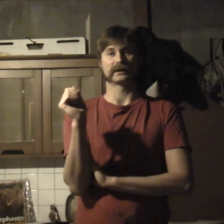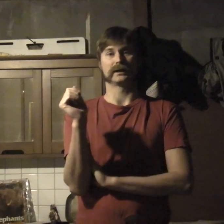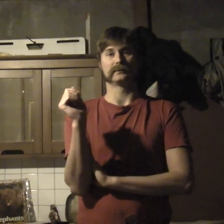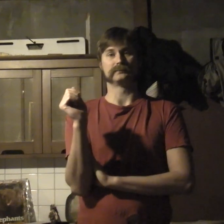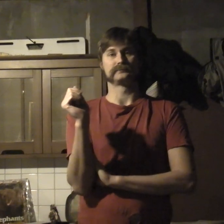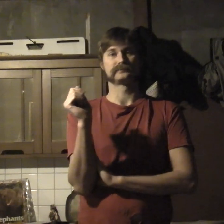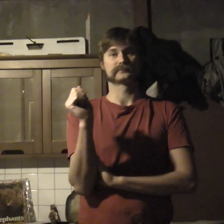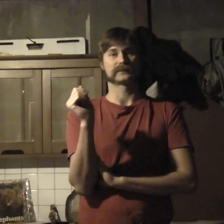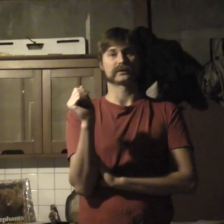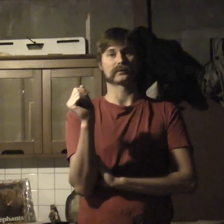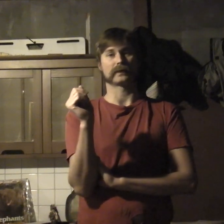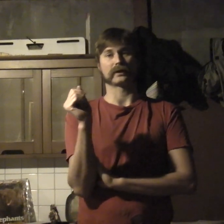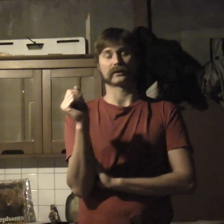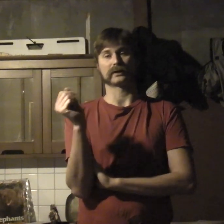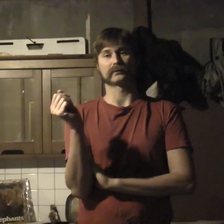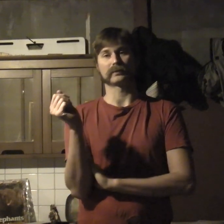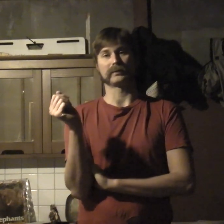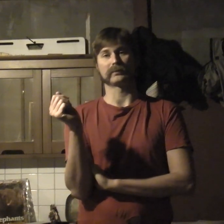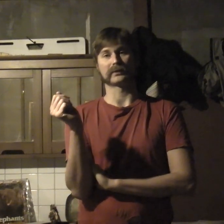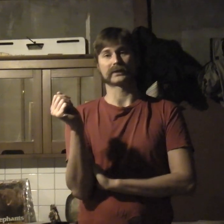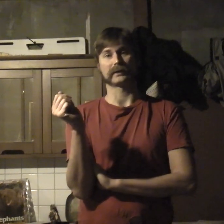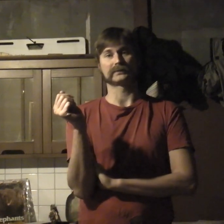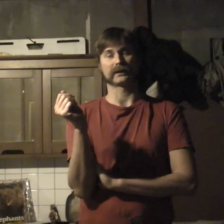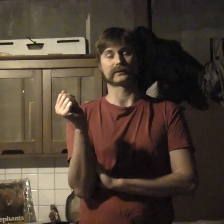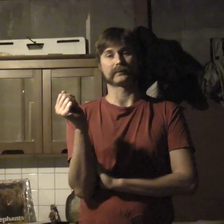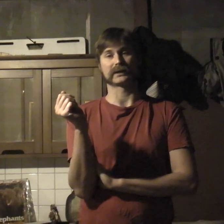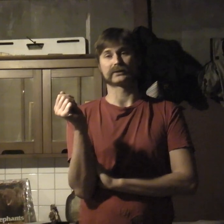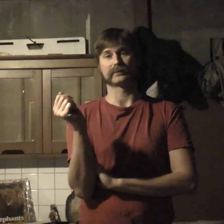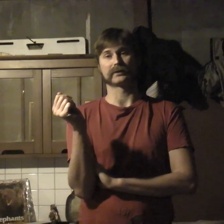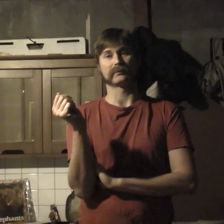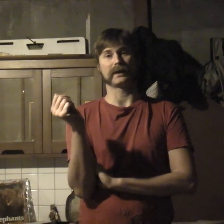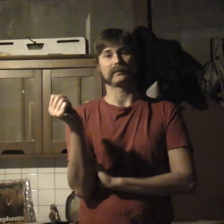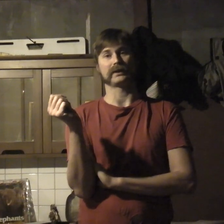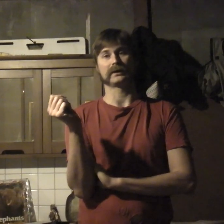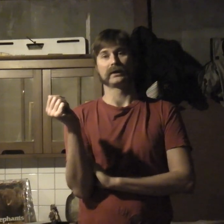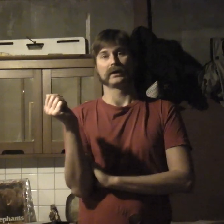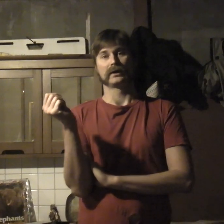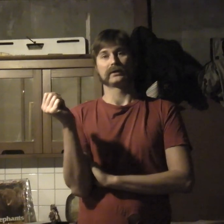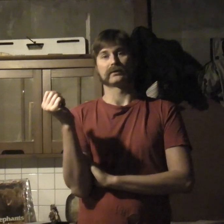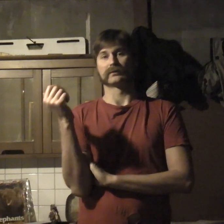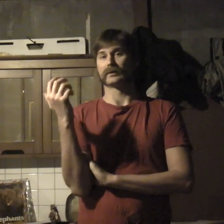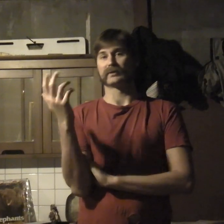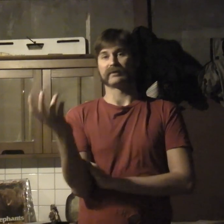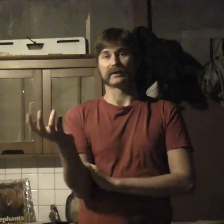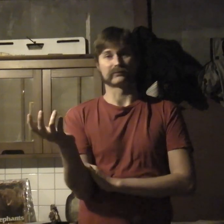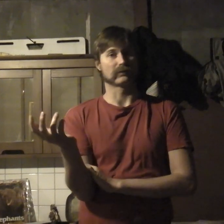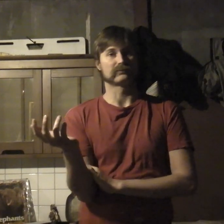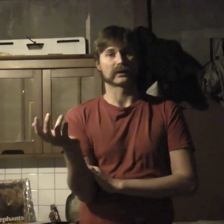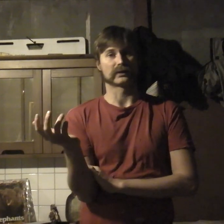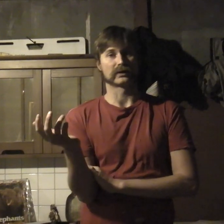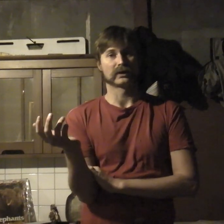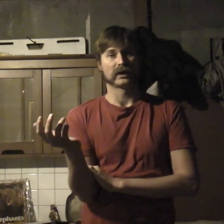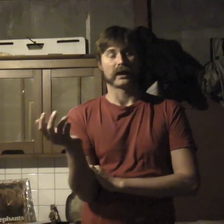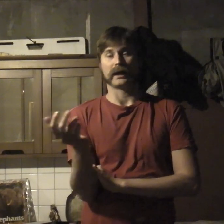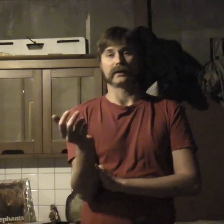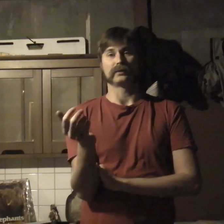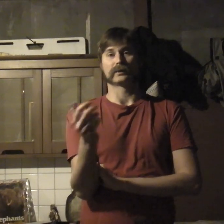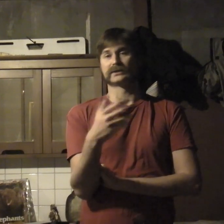career in the real people multigame, solitaire, megatournament. Or maybe you're a real big fan of Roadrunner and you want